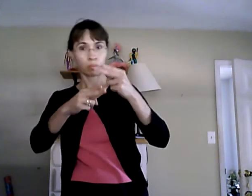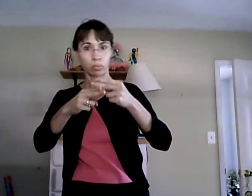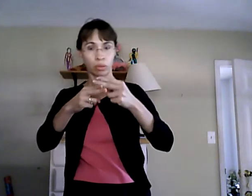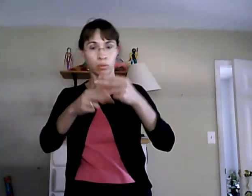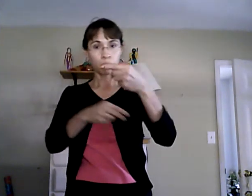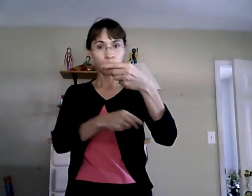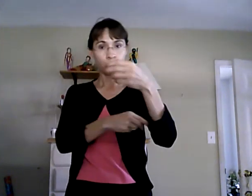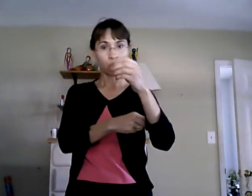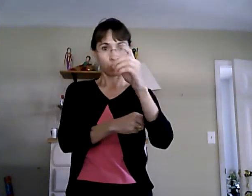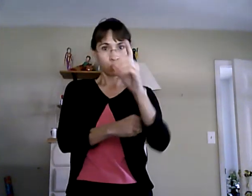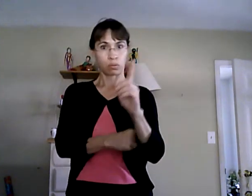the one they pray to